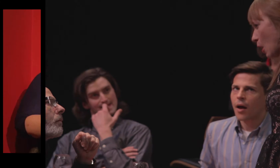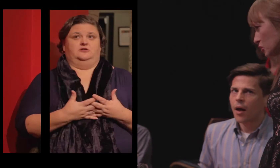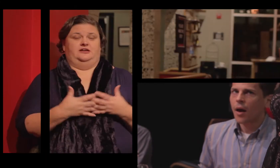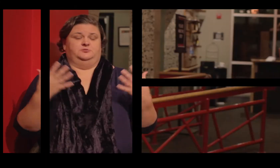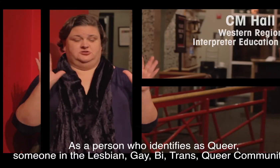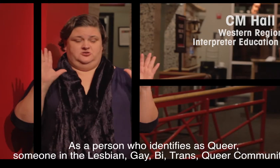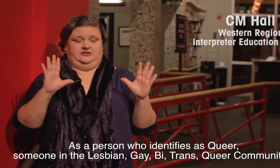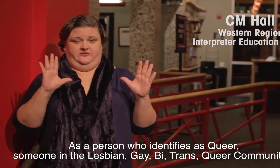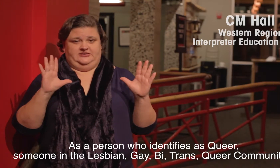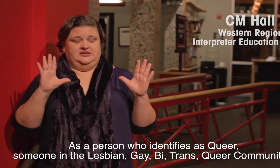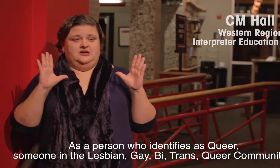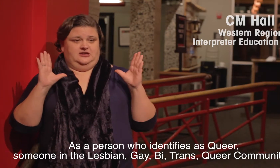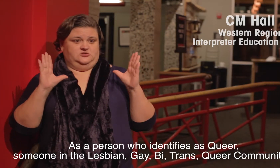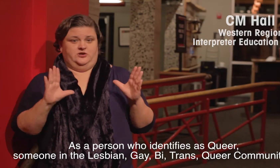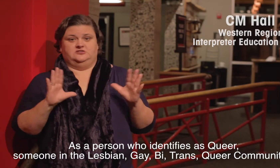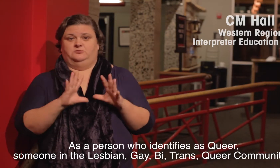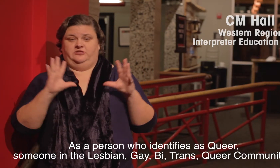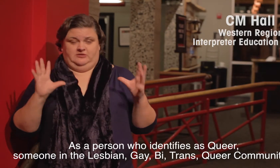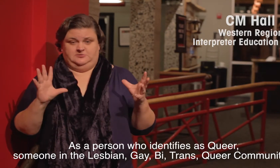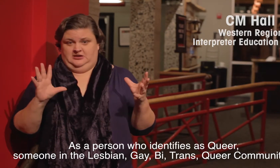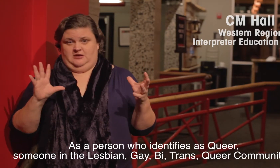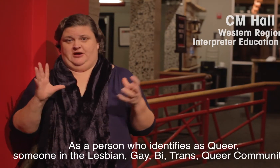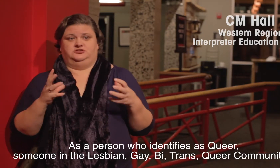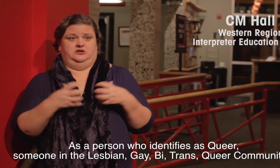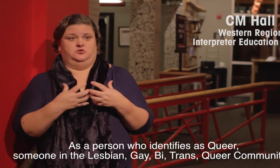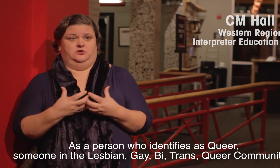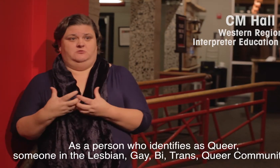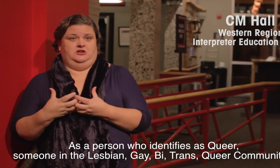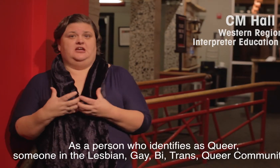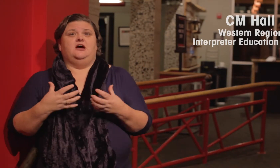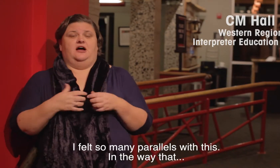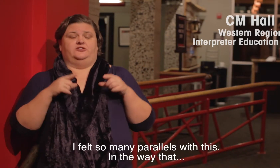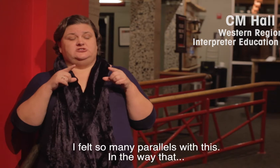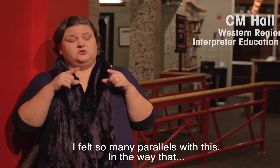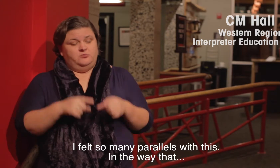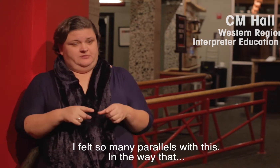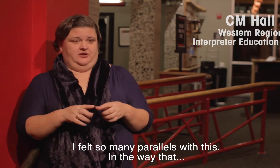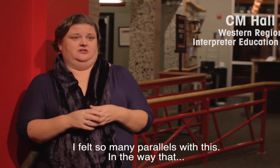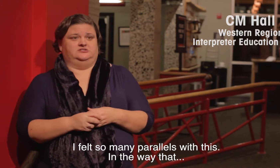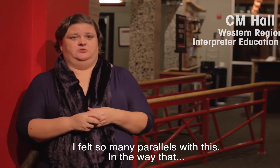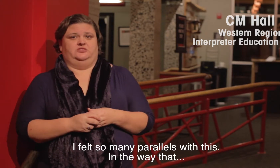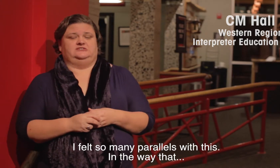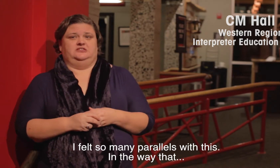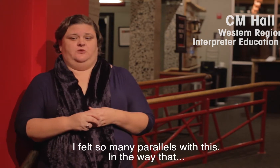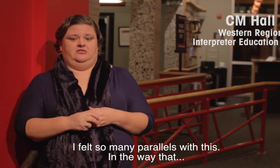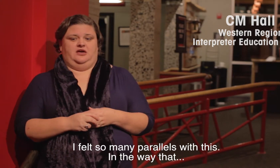As a person who identifies as queer, someone in the lesbian, gay, bi, trans, queer community, I felt so many parallels with this in the way that